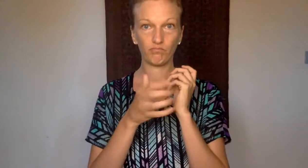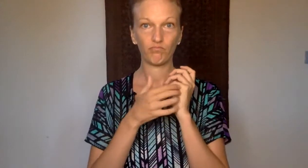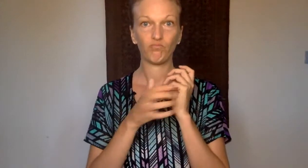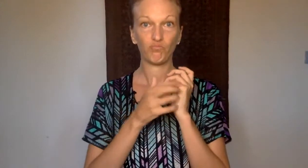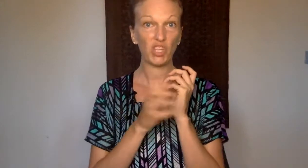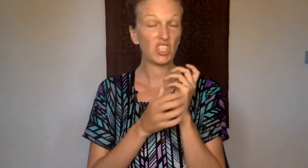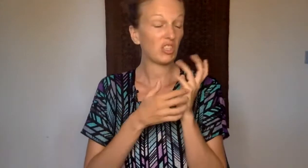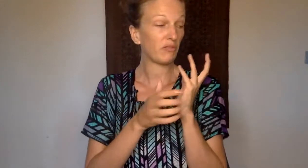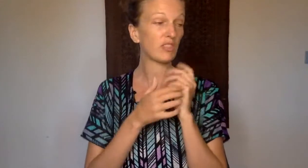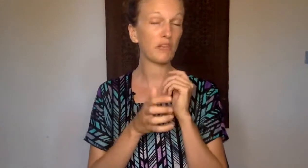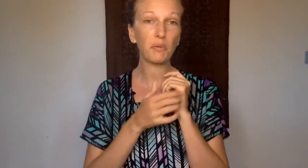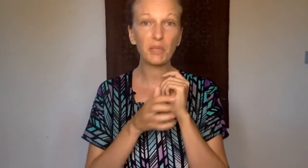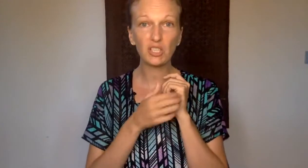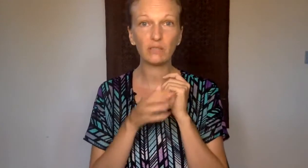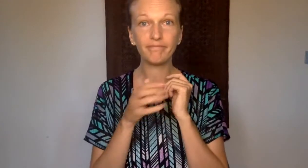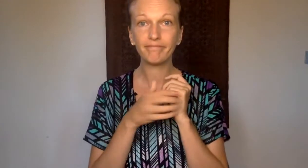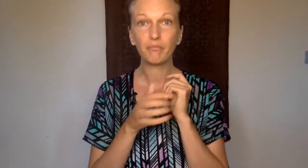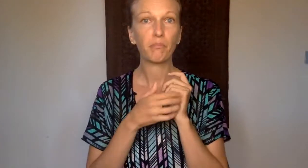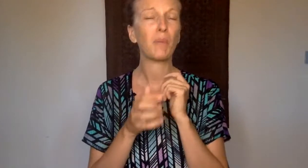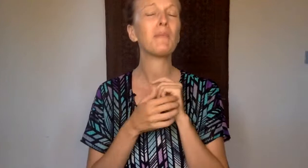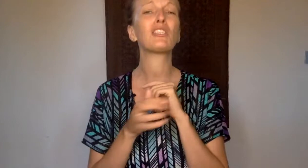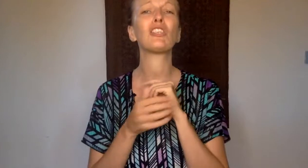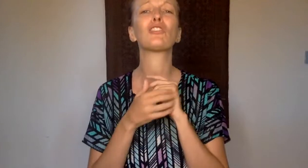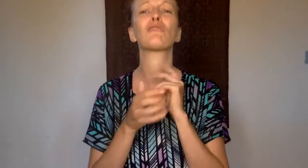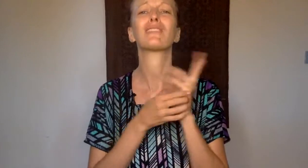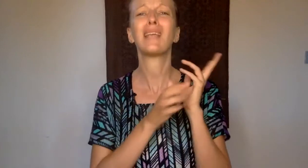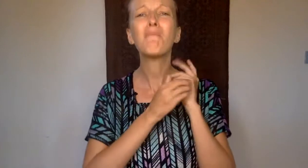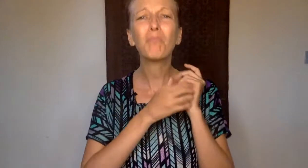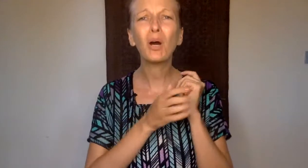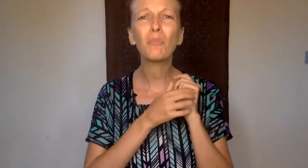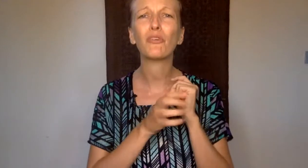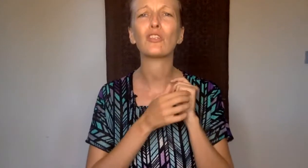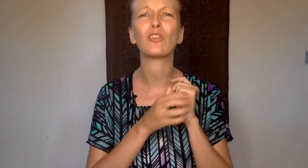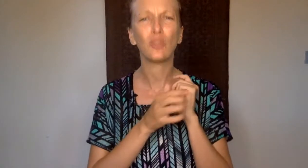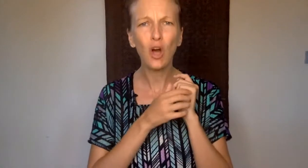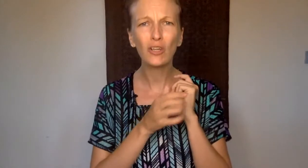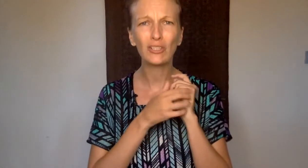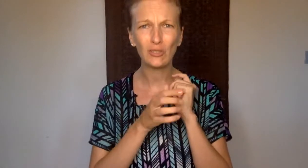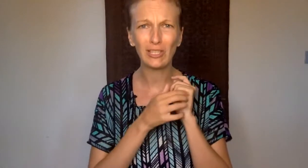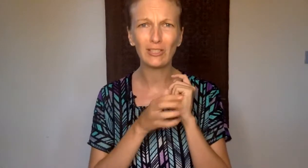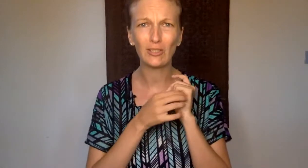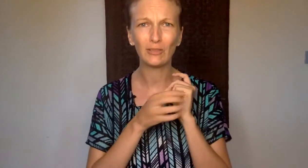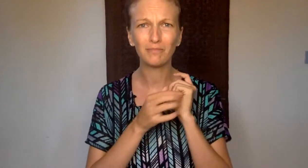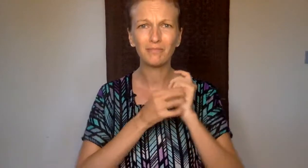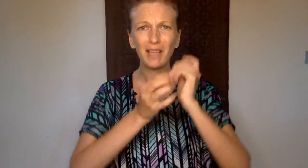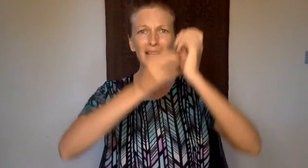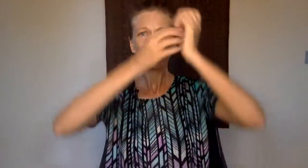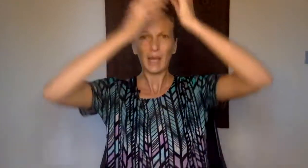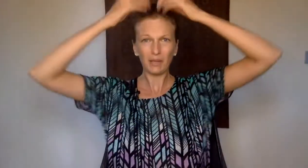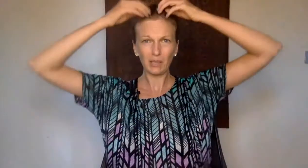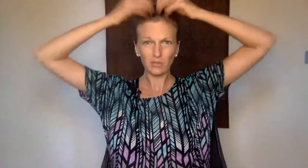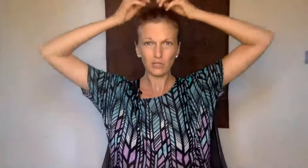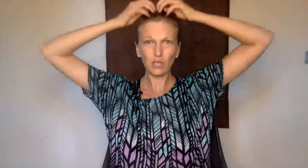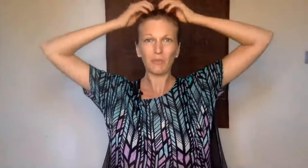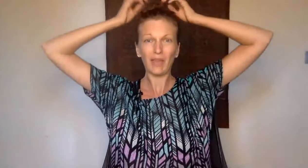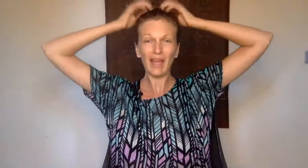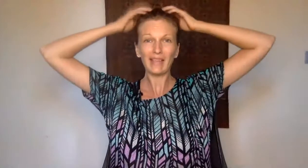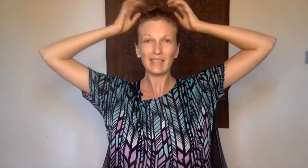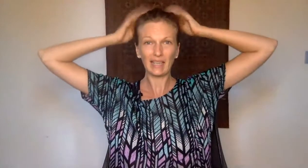And then just give yourself permission. Permission to resent Bob for as long as you need to. Tapping up to the top of the head. Taking